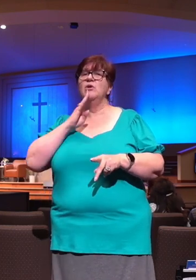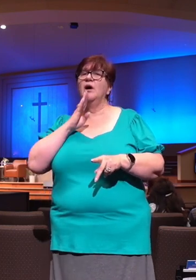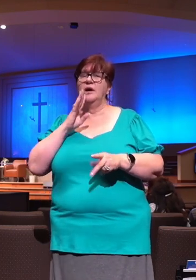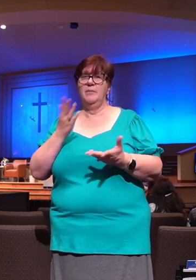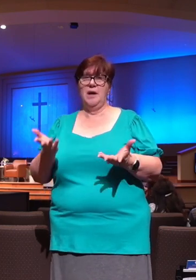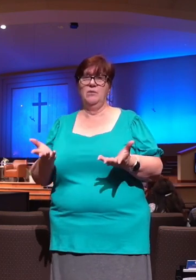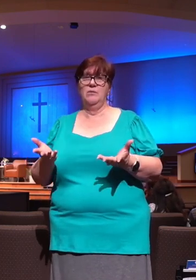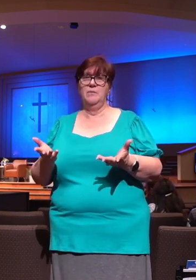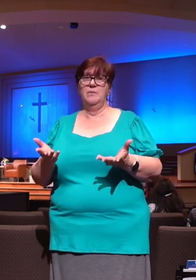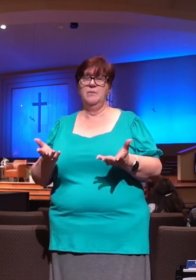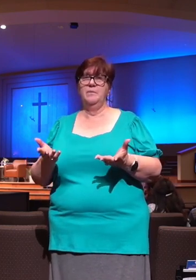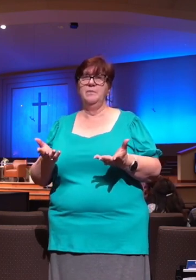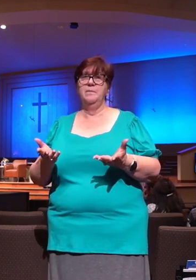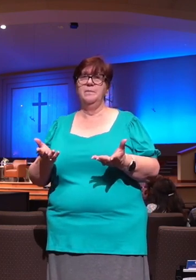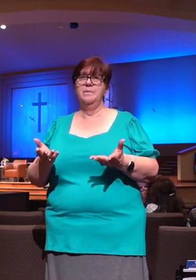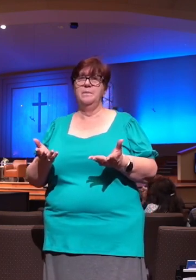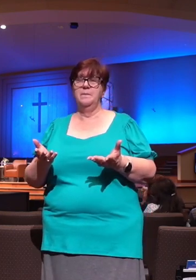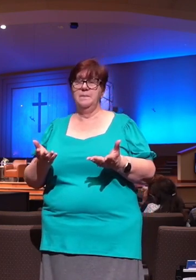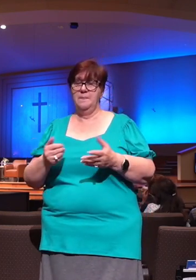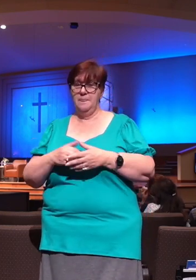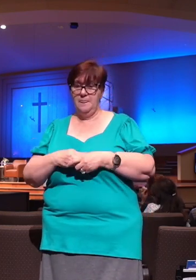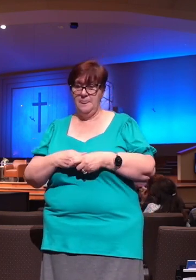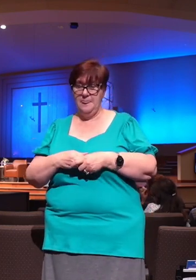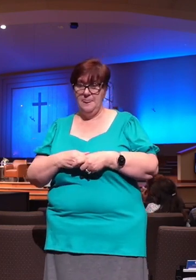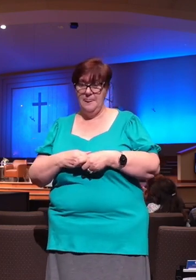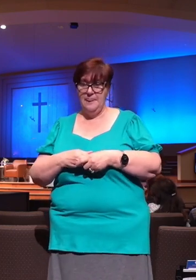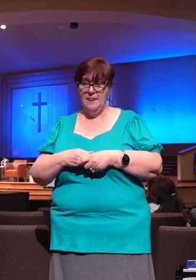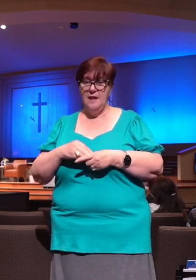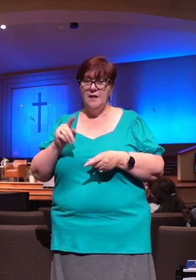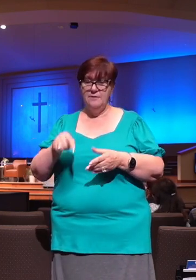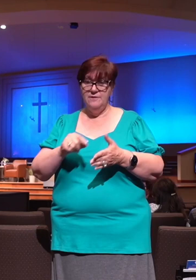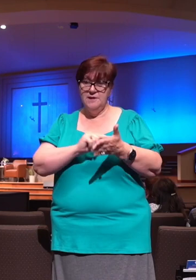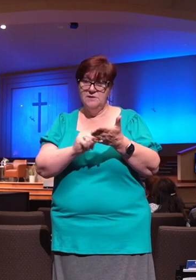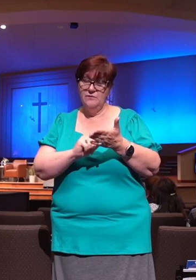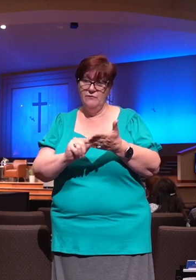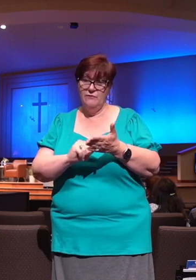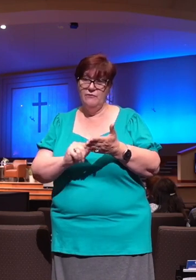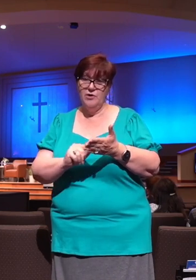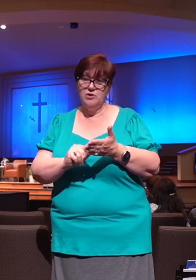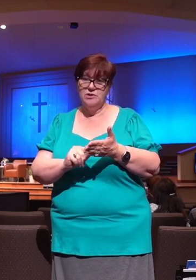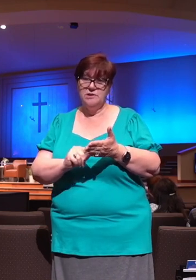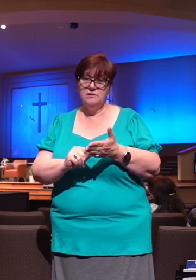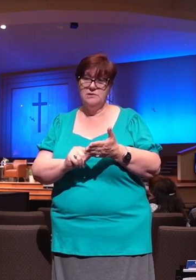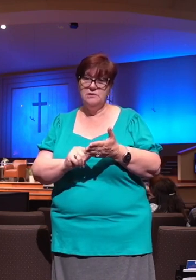a Christological promise. This passage, the center of this passage is Jesus.